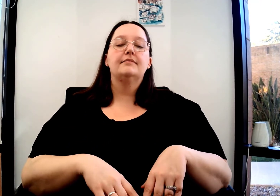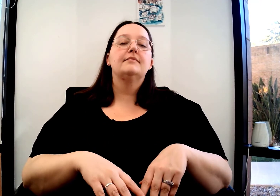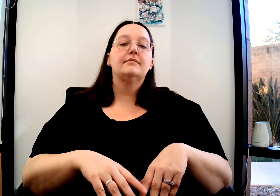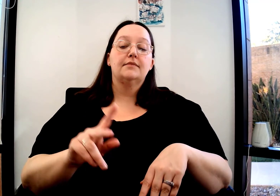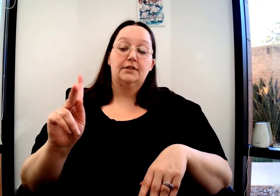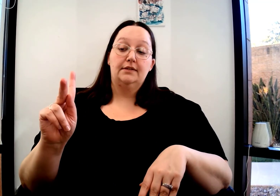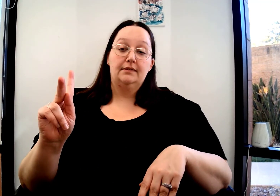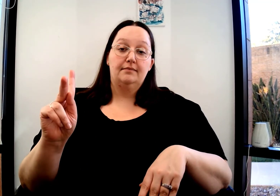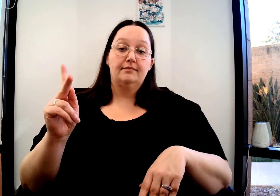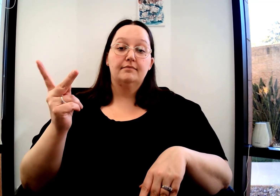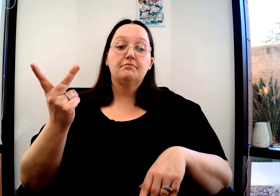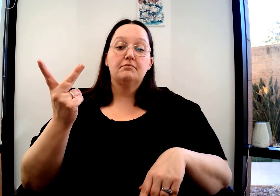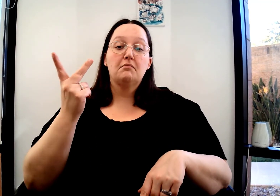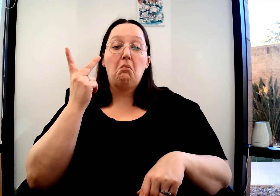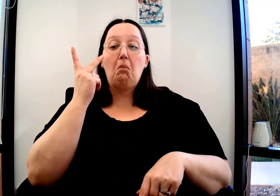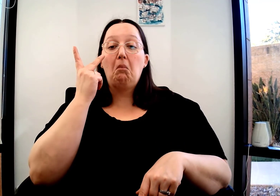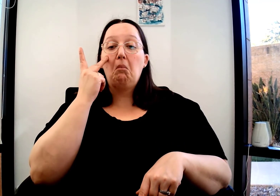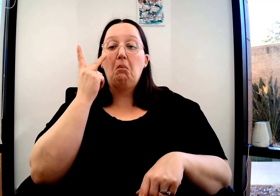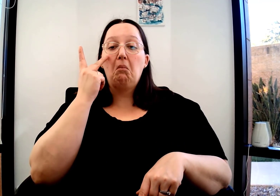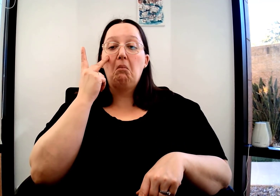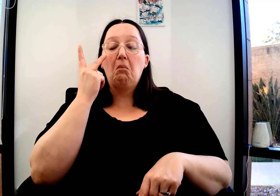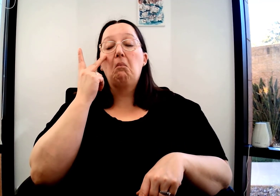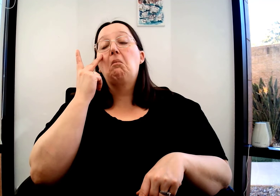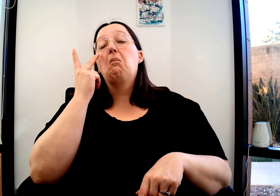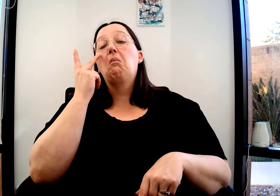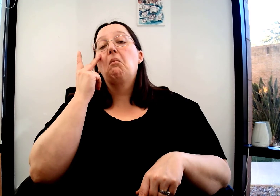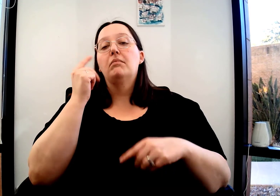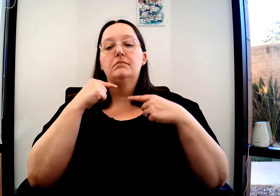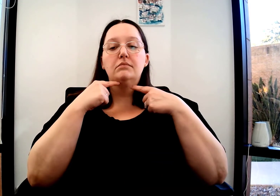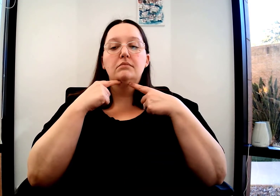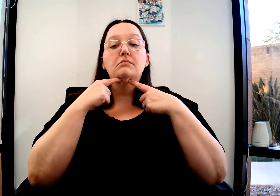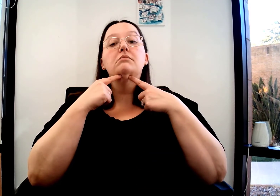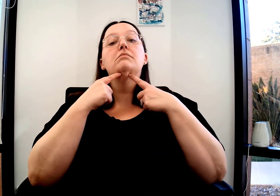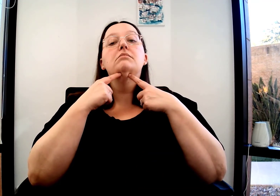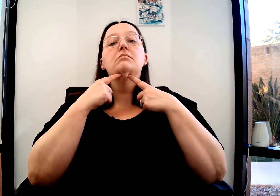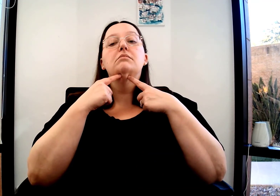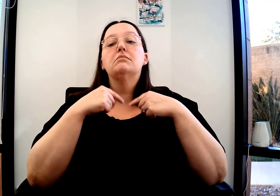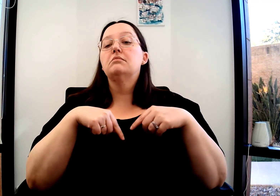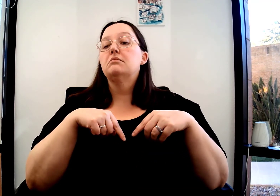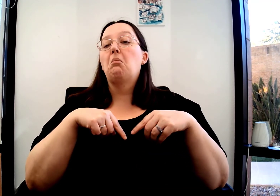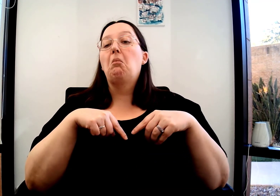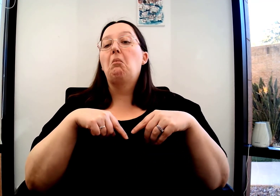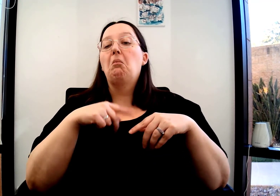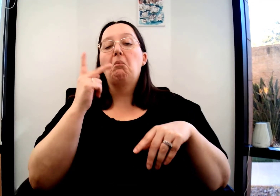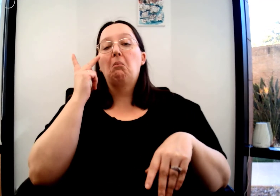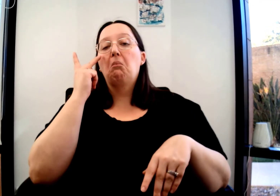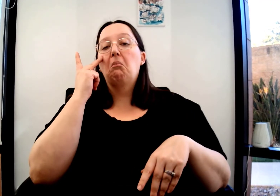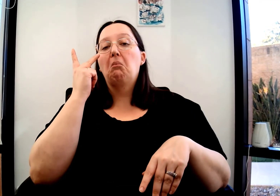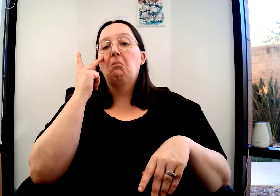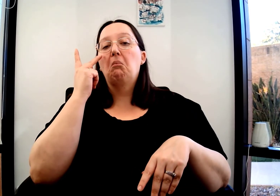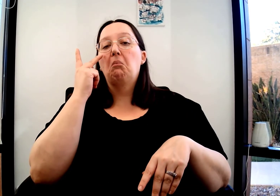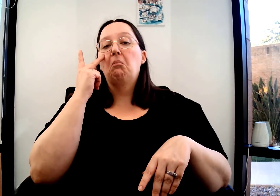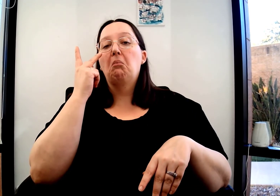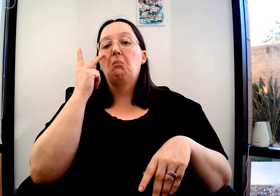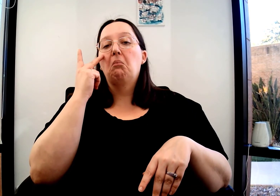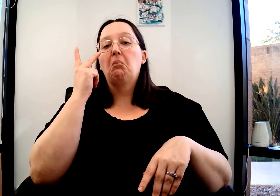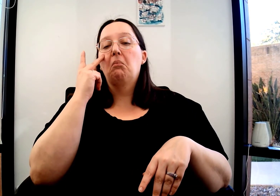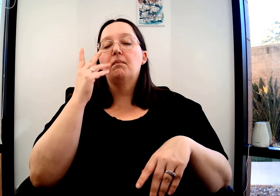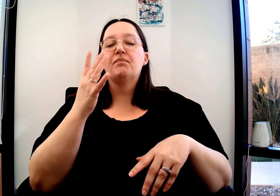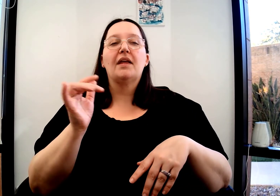Let us see. We'll see about that. Okay, handshape, middle finger, tilt your head up, middle